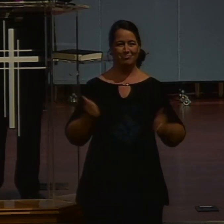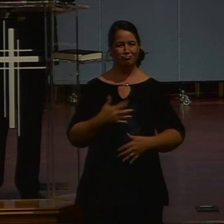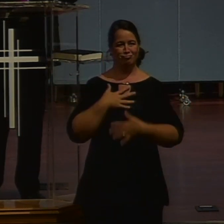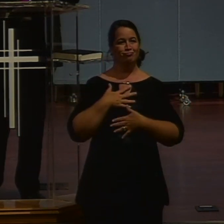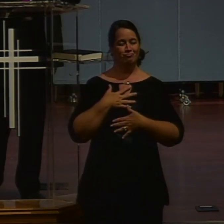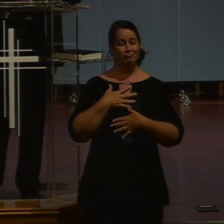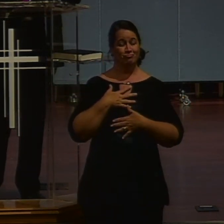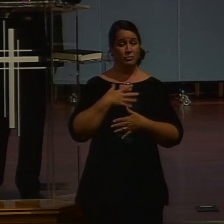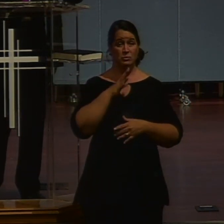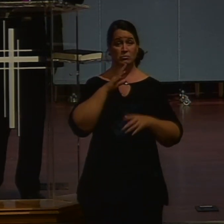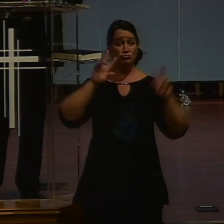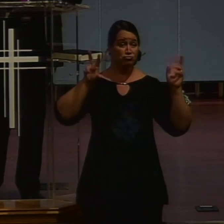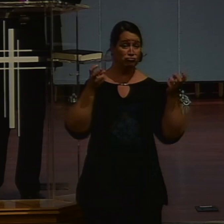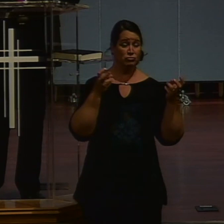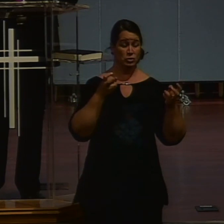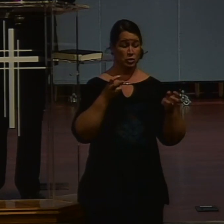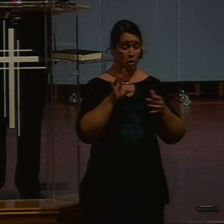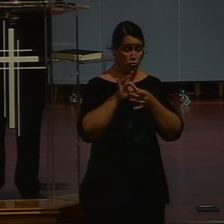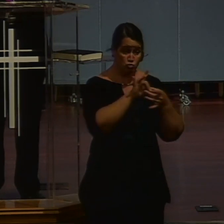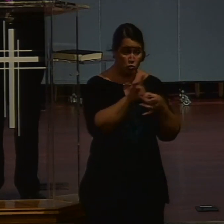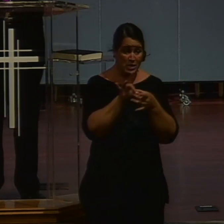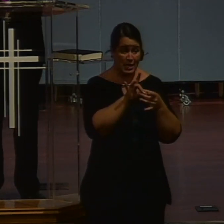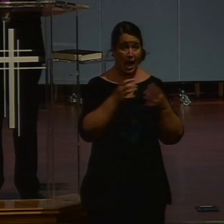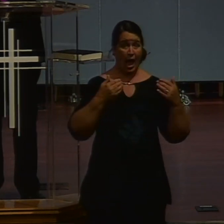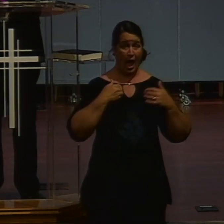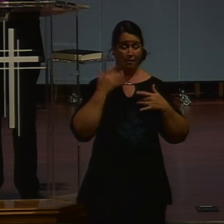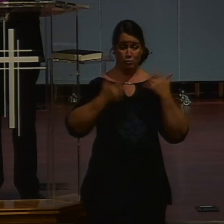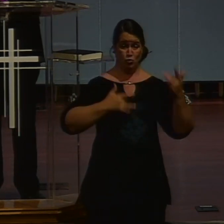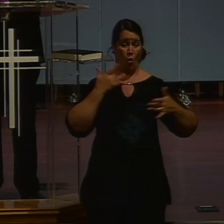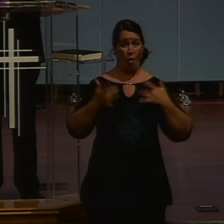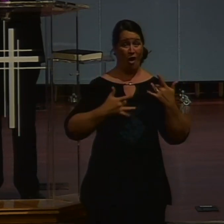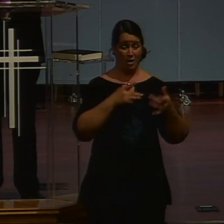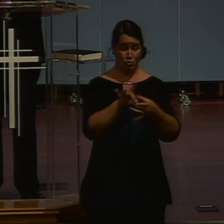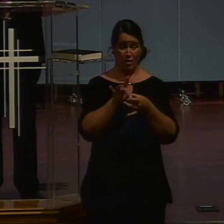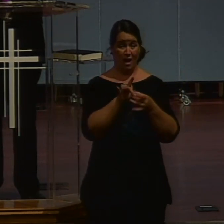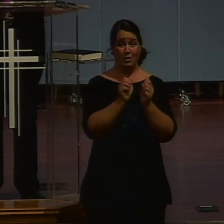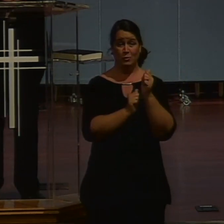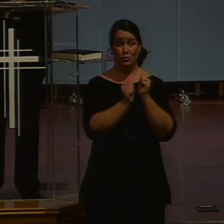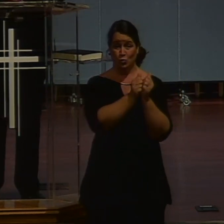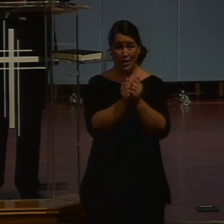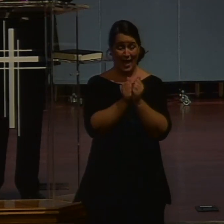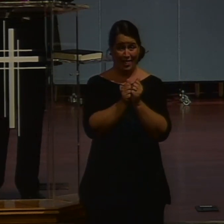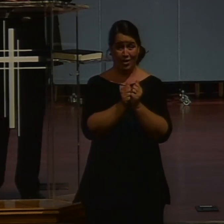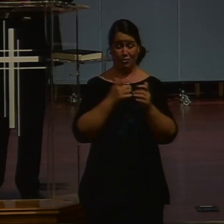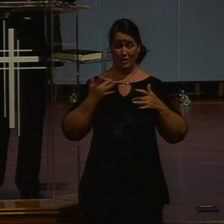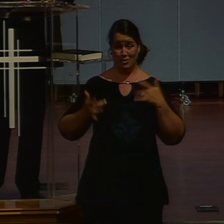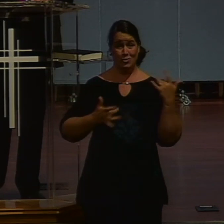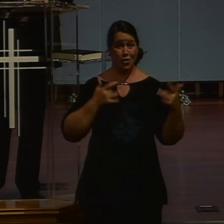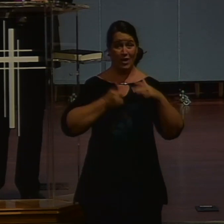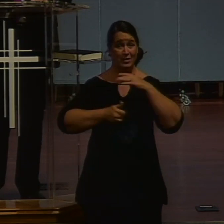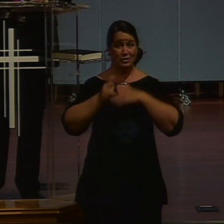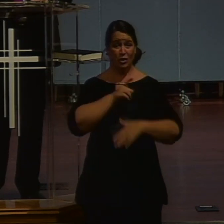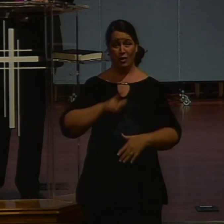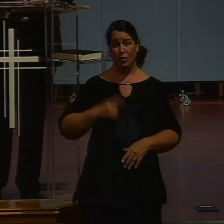theme of joyous unity from the book of Philippians. It's a time when we need to be unified. It's a time when we need a little joy. Rejoice in the Lord always. And again, I